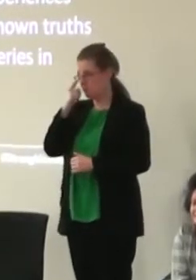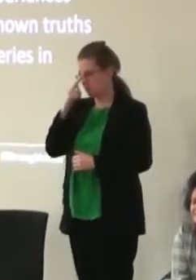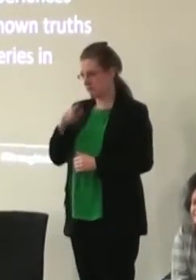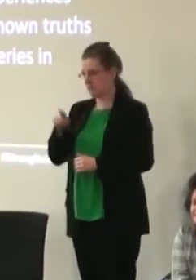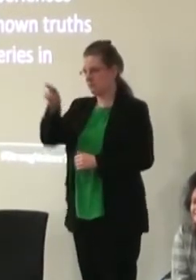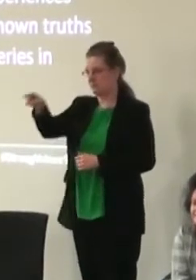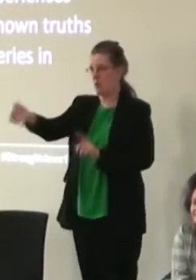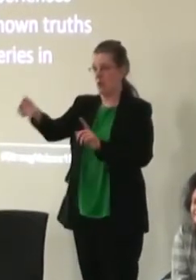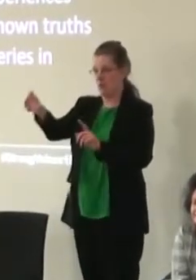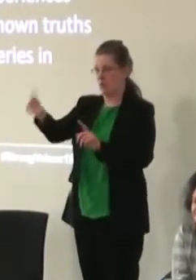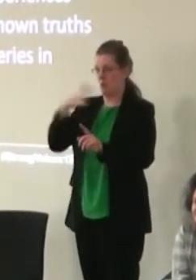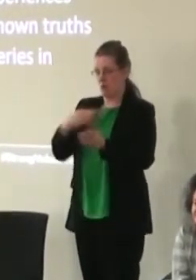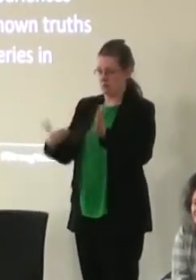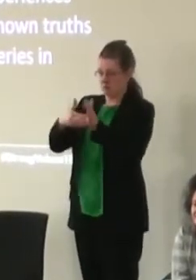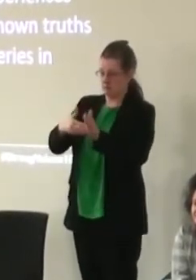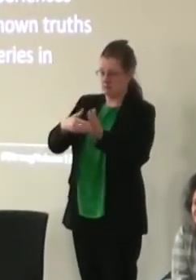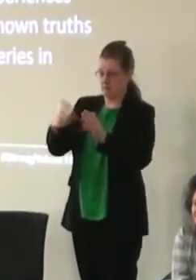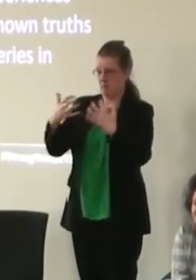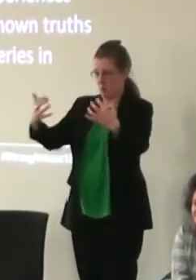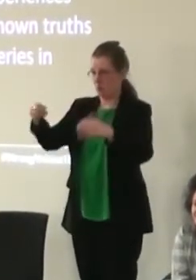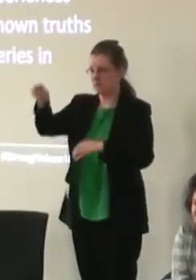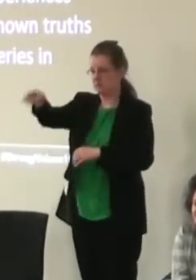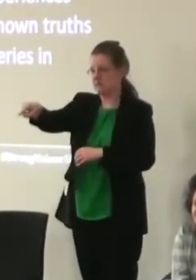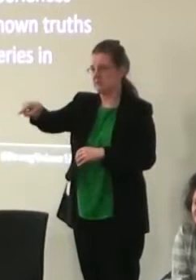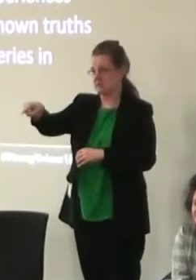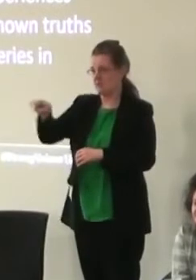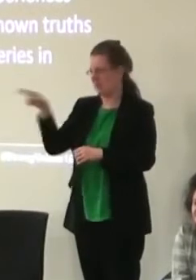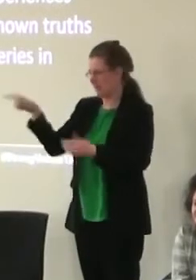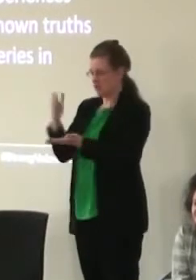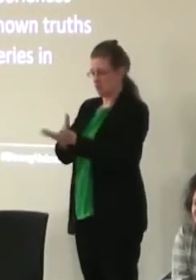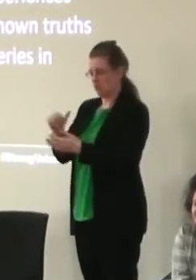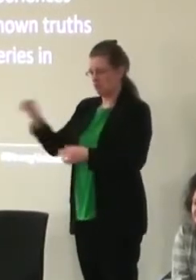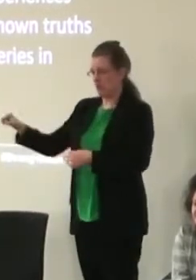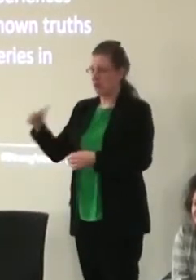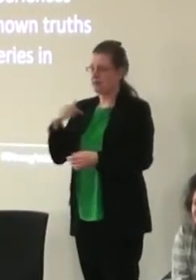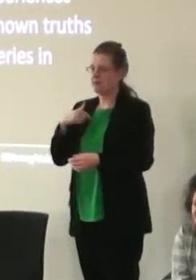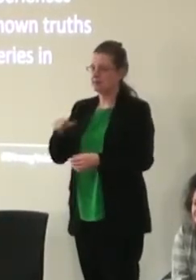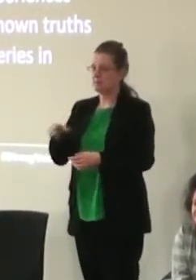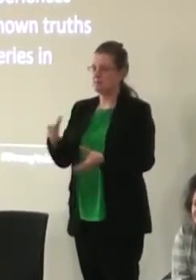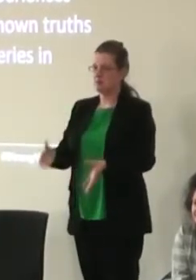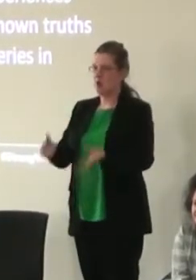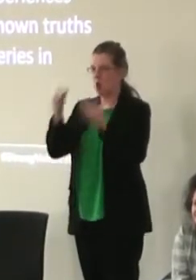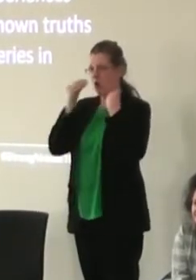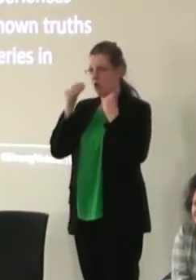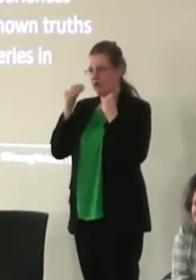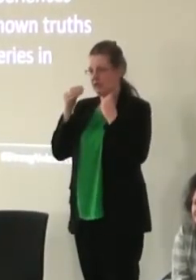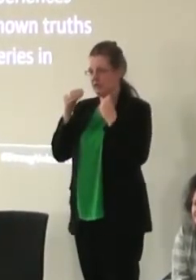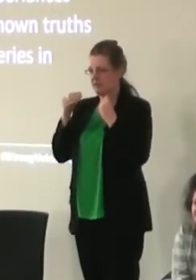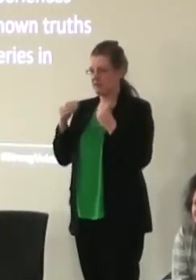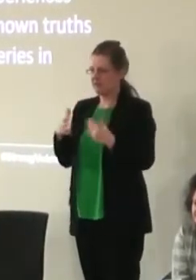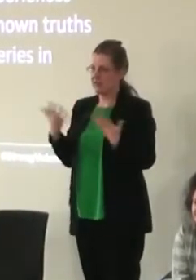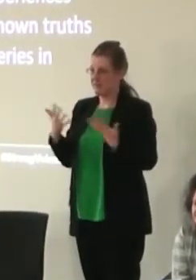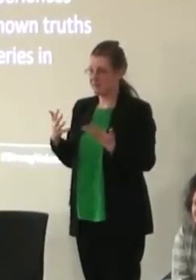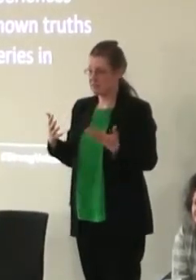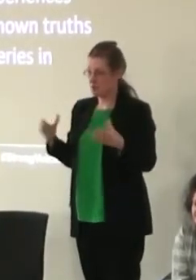Can I add on to that? I think that's really true but also I find that often learning is a, even if it's